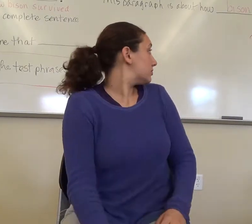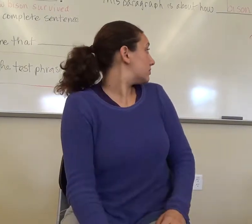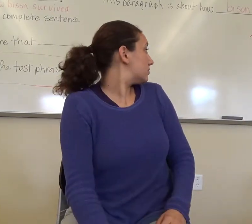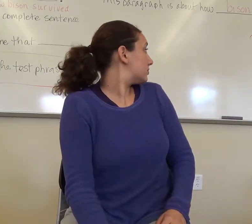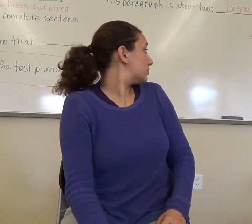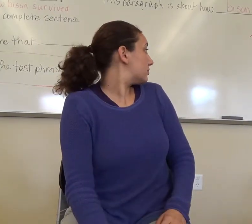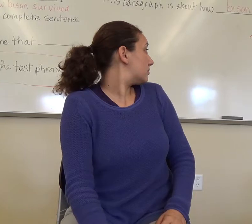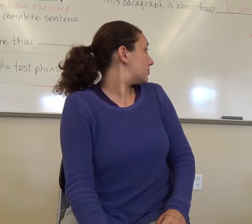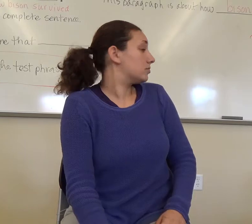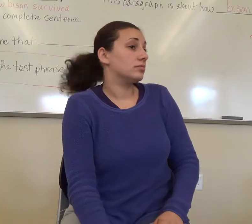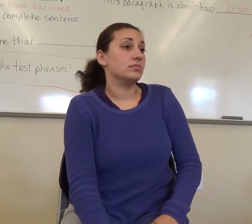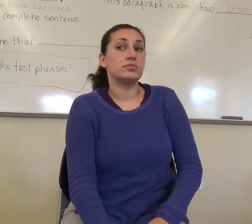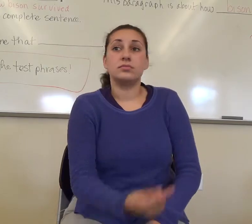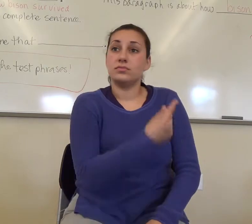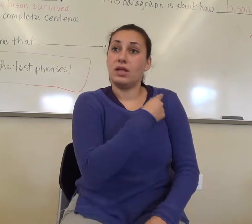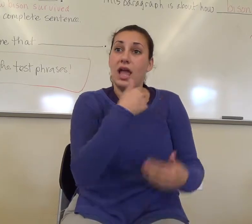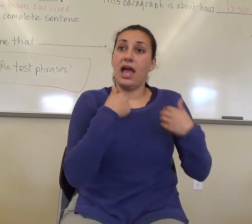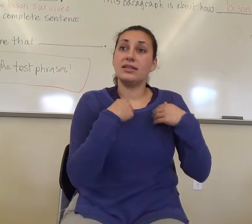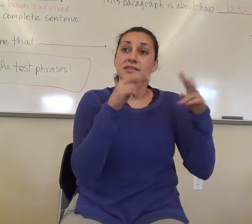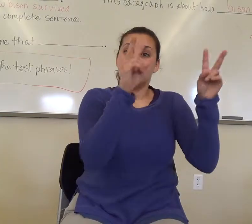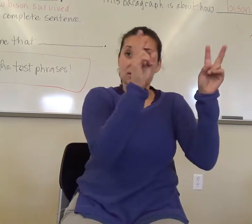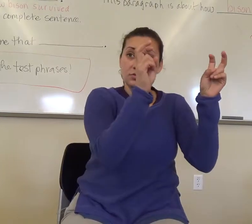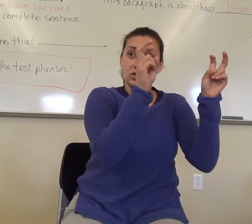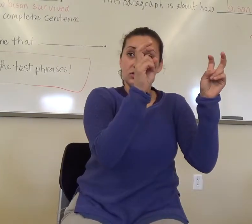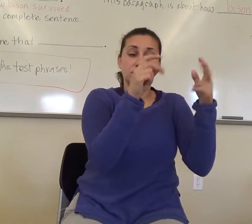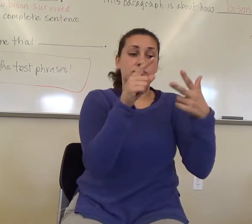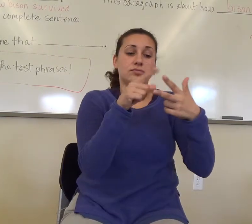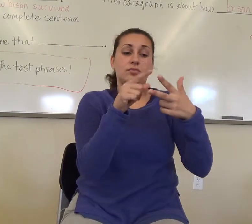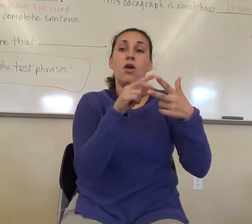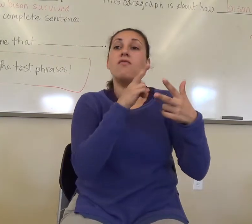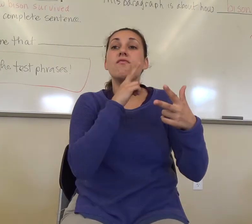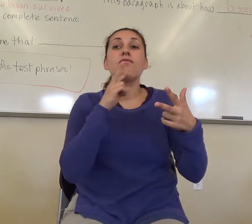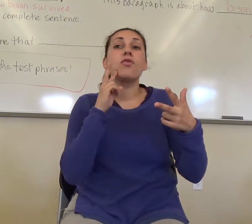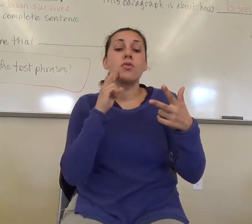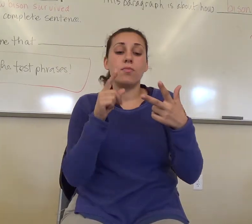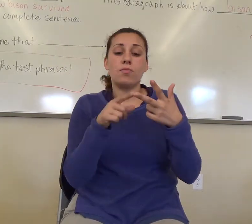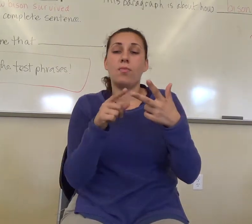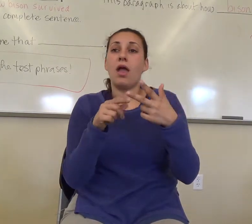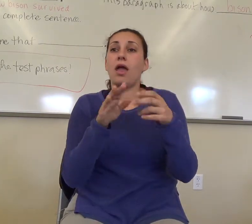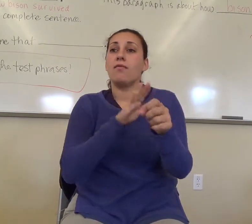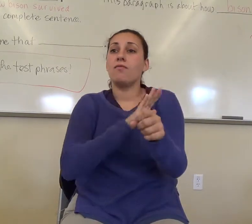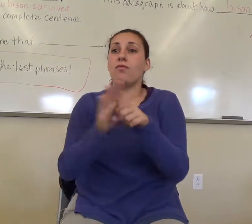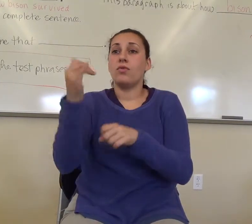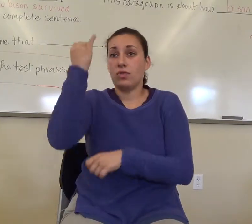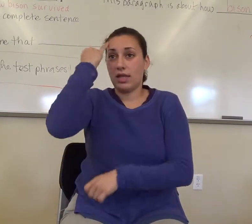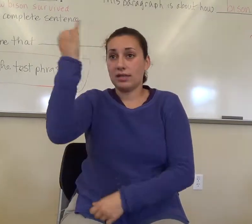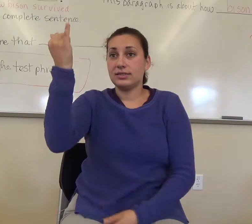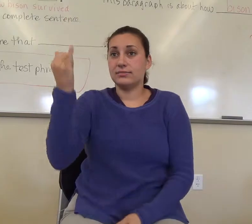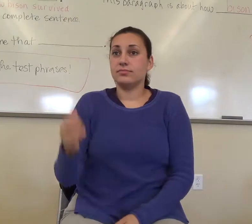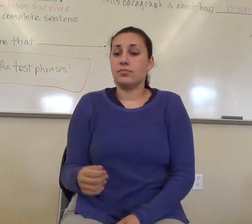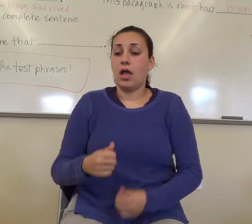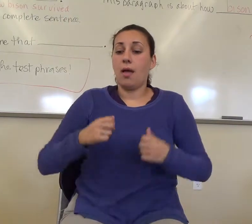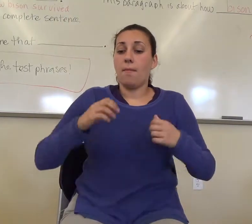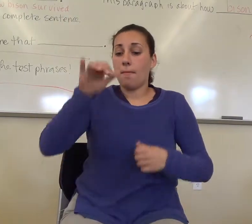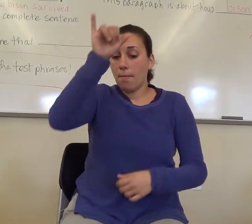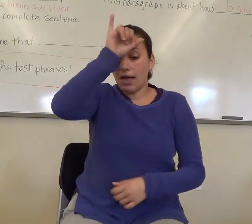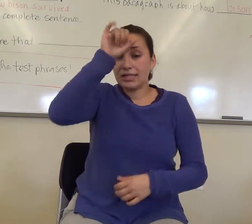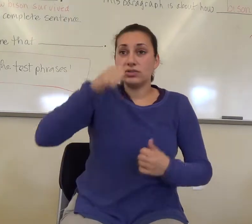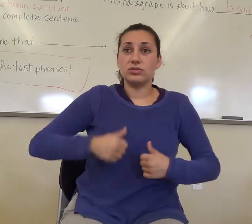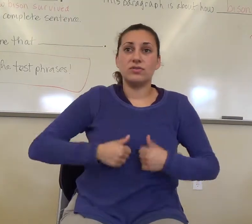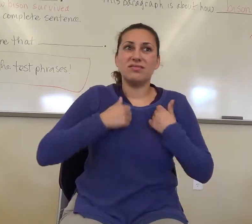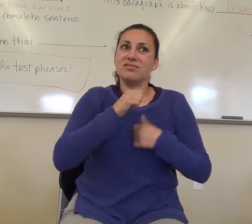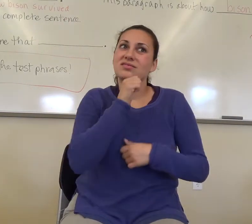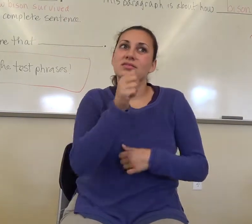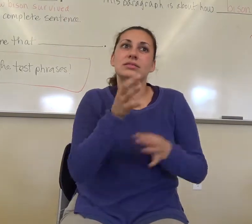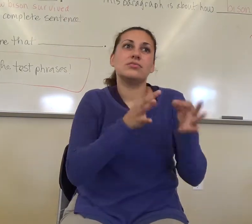It has a subject, a verb, and a complete idea. Buy, since, or why. It doesn't tell us how